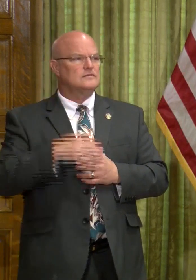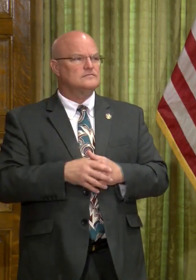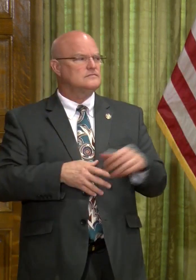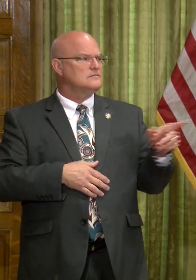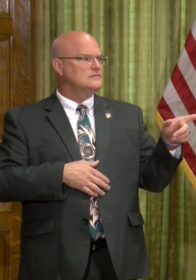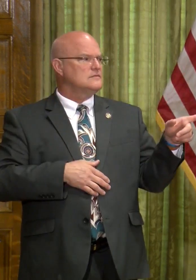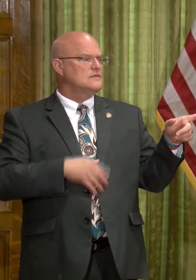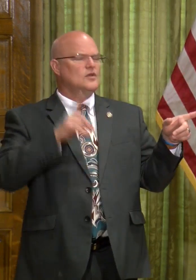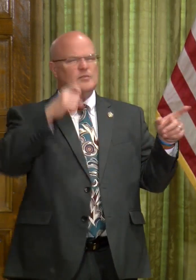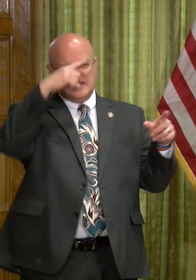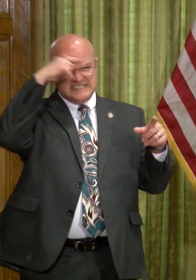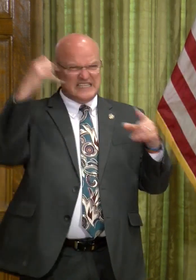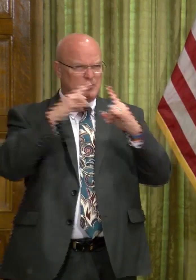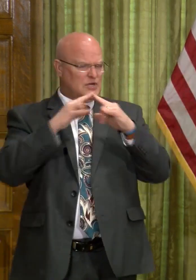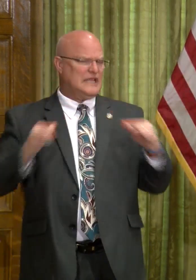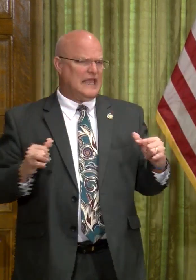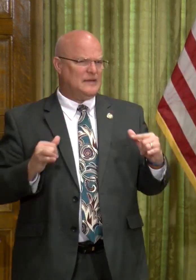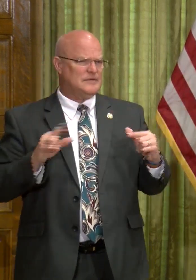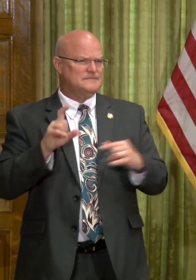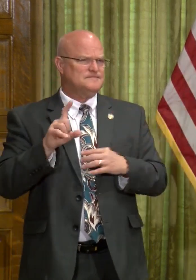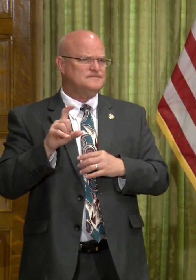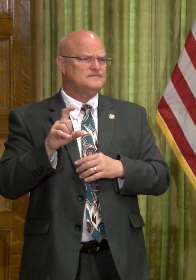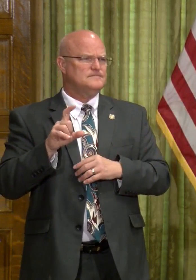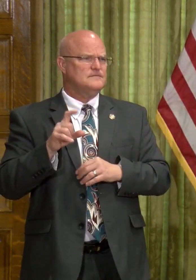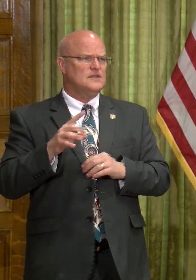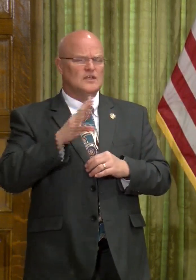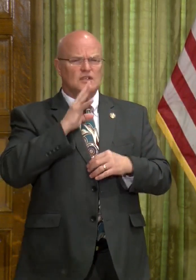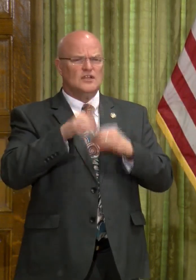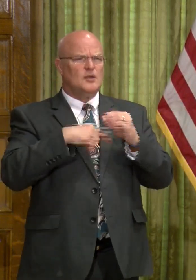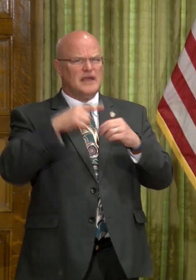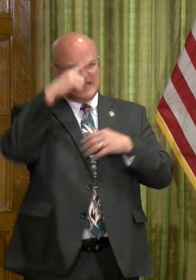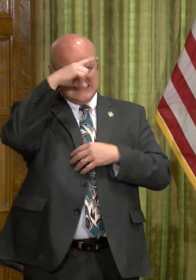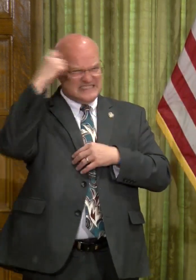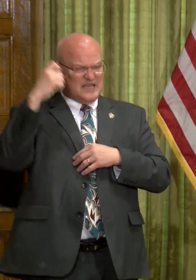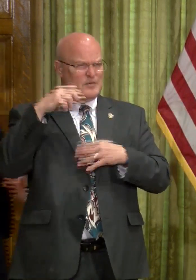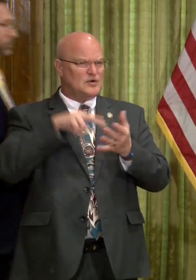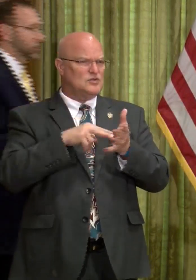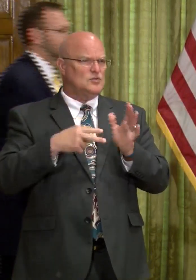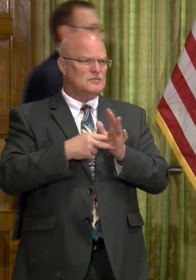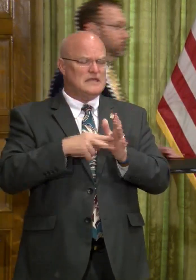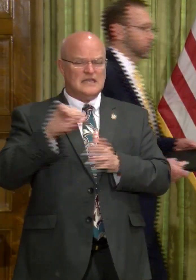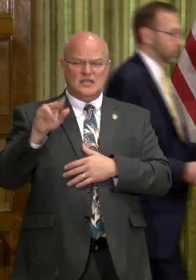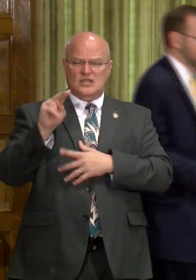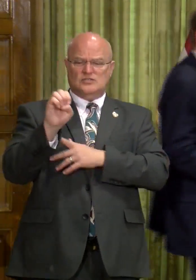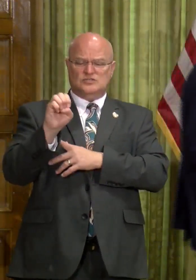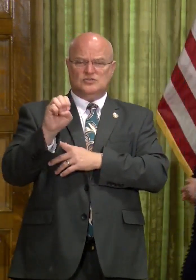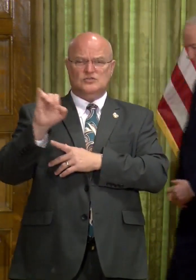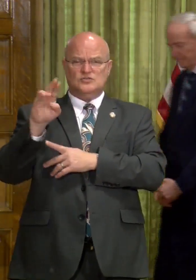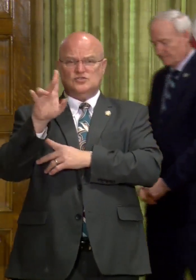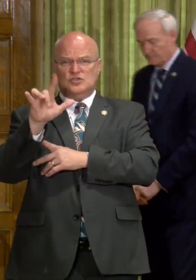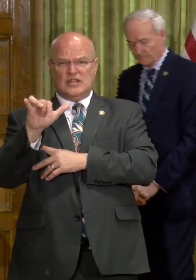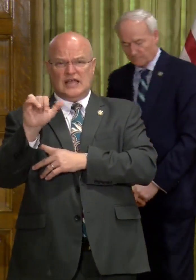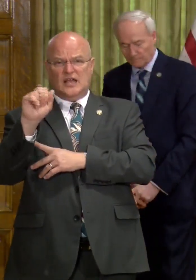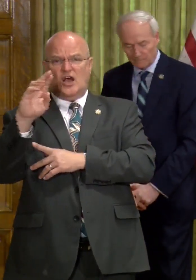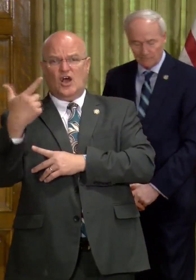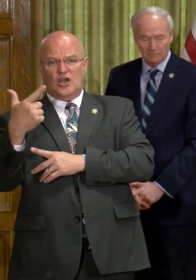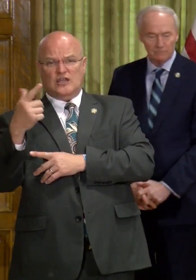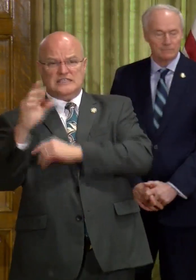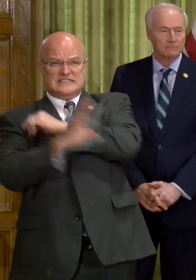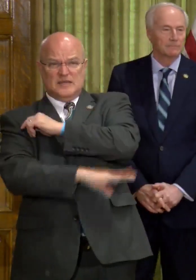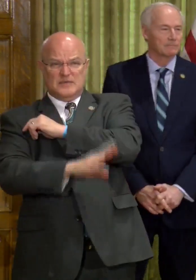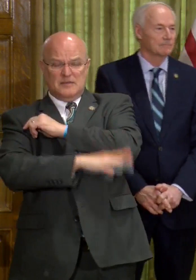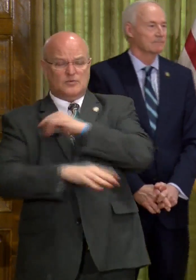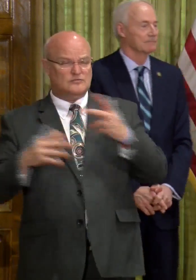Question about summer camp. When you talk about summer, you're talking about June, July, August, September?